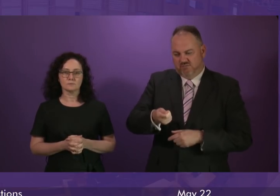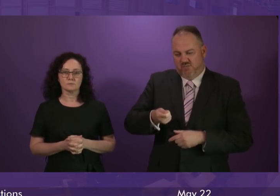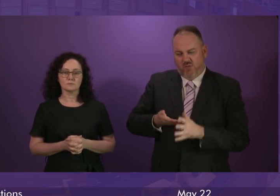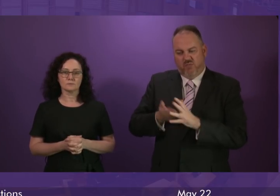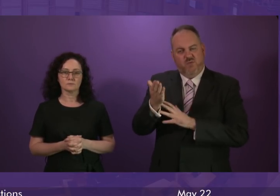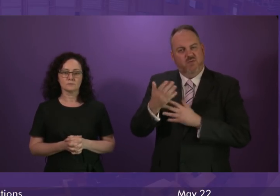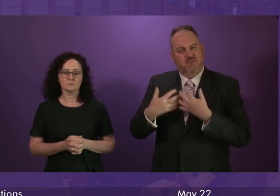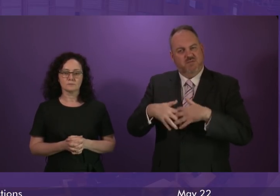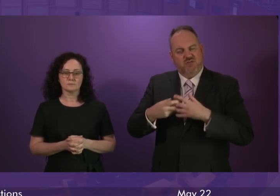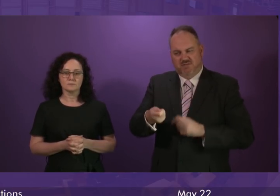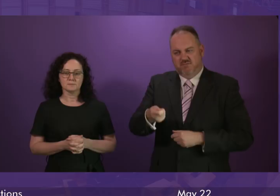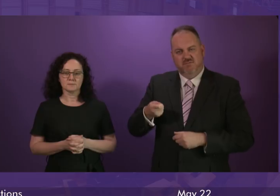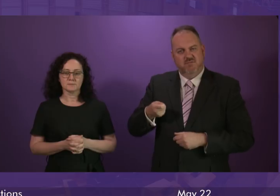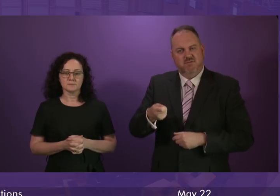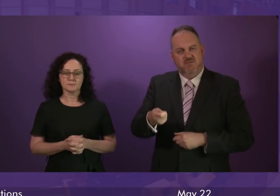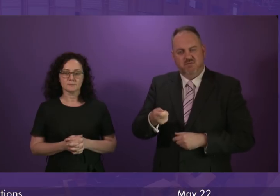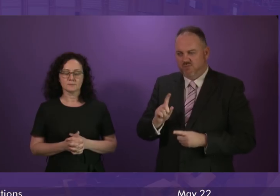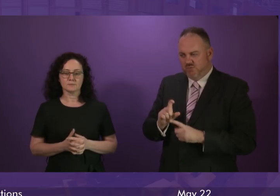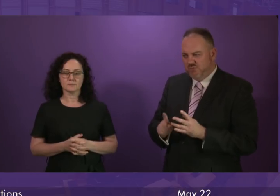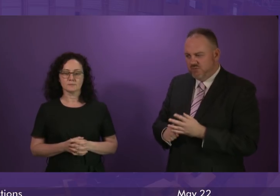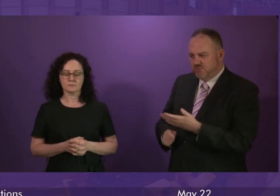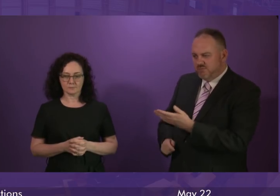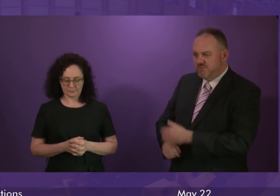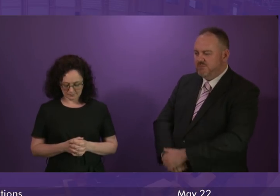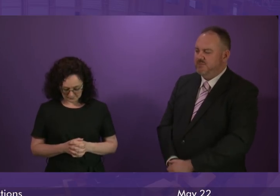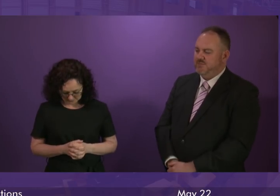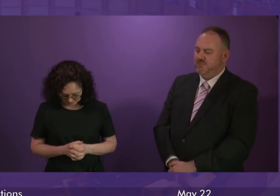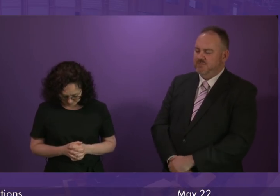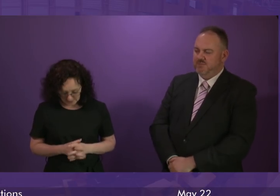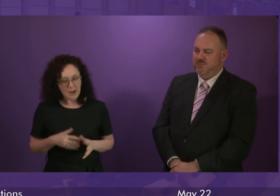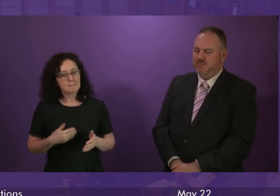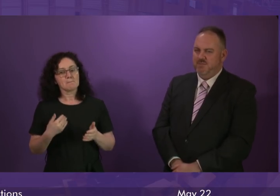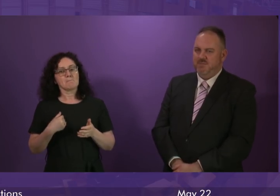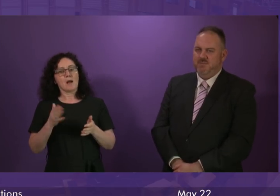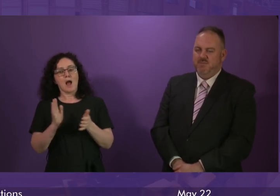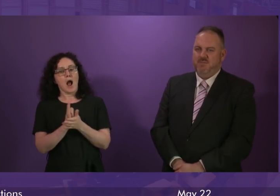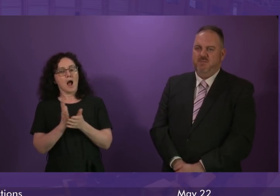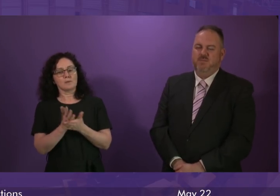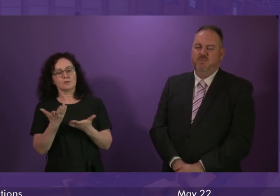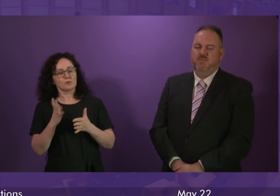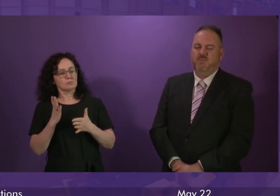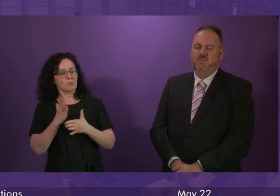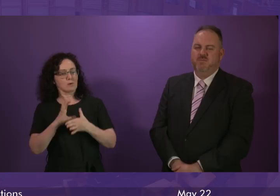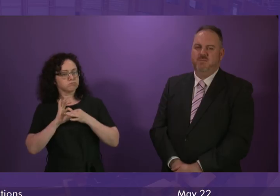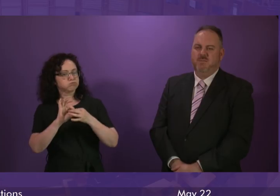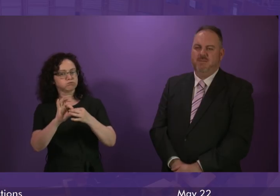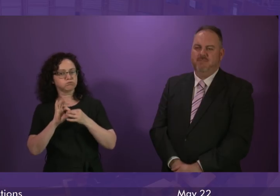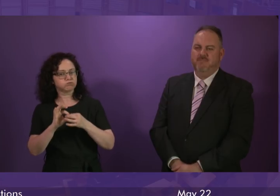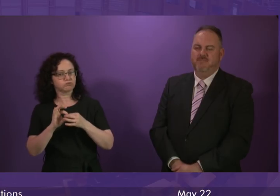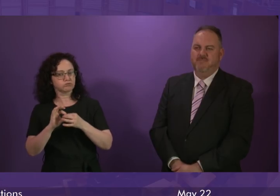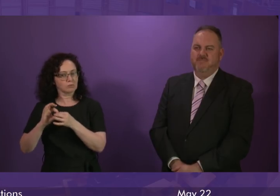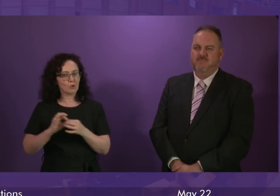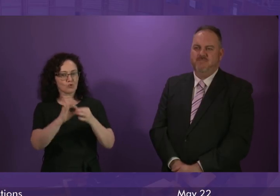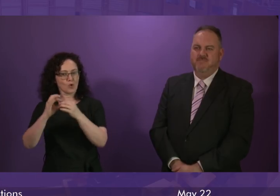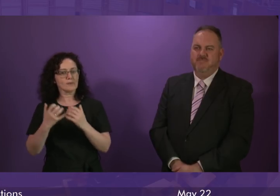Jed Killen is doing to legislate for this? First Minister. I am very happy to work and cooperate cross-party on this issue. It is the